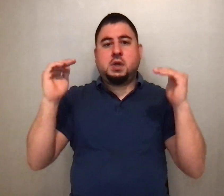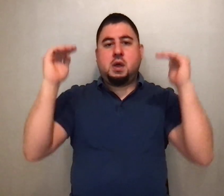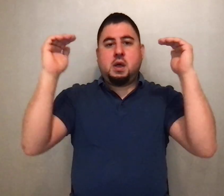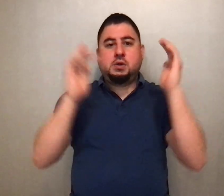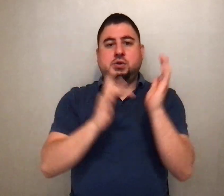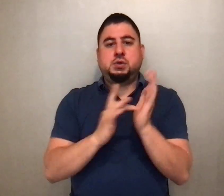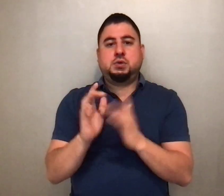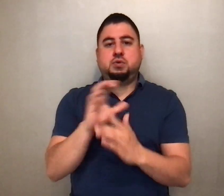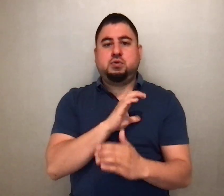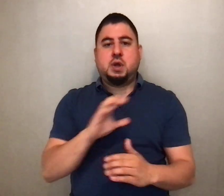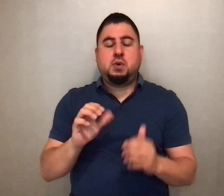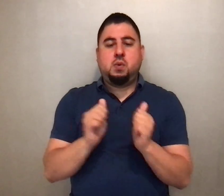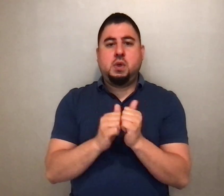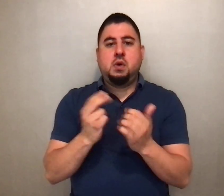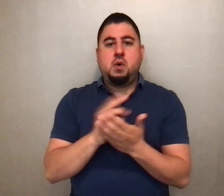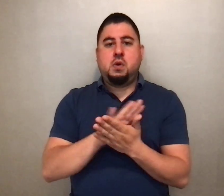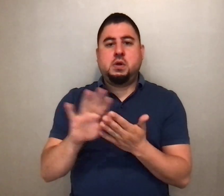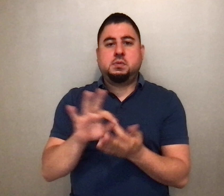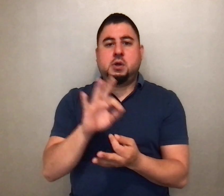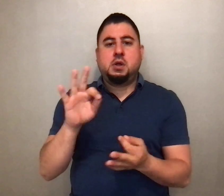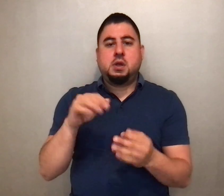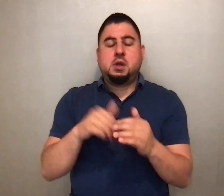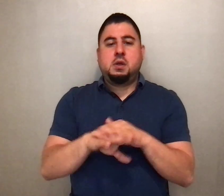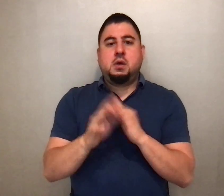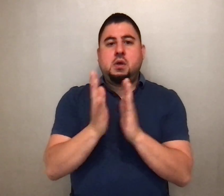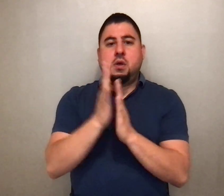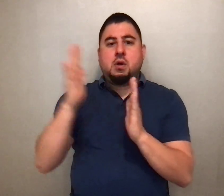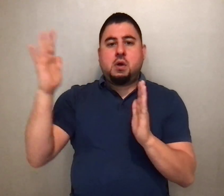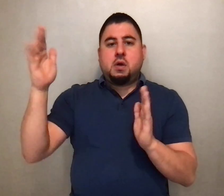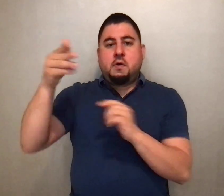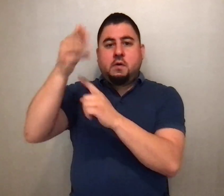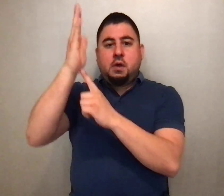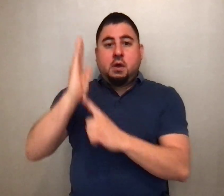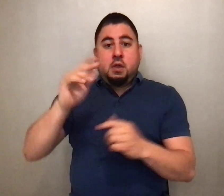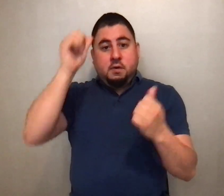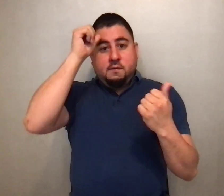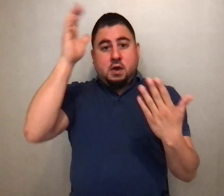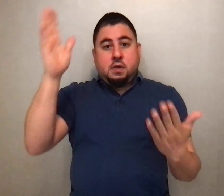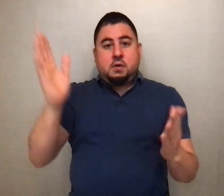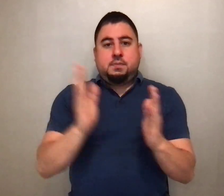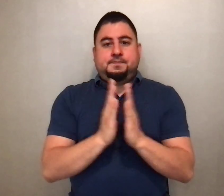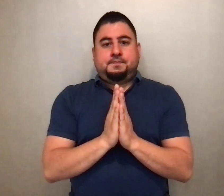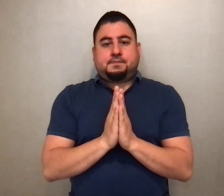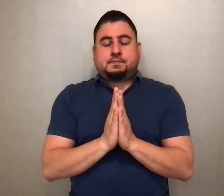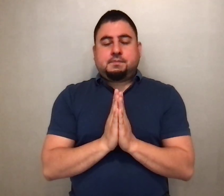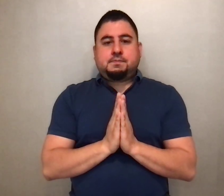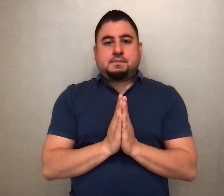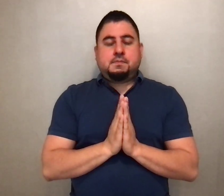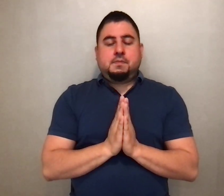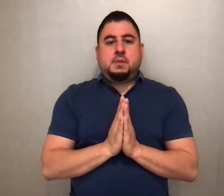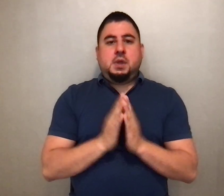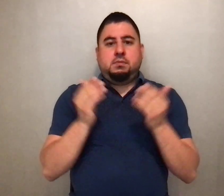Christ, with the Holy Spirit, in the glory of God the Father. Amen. Let us pray.